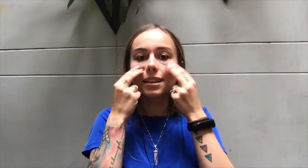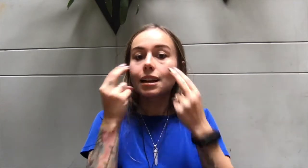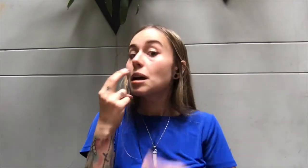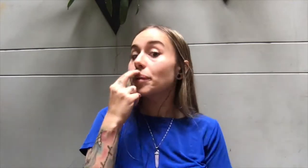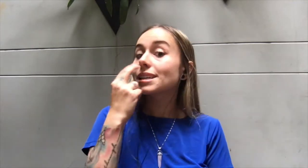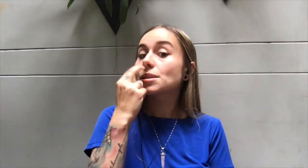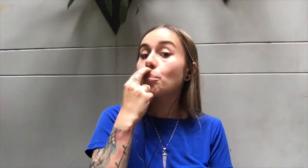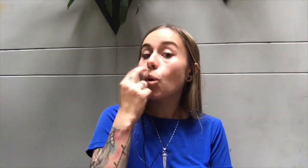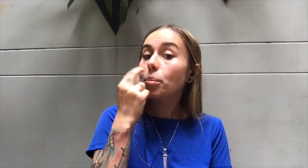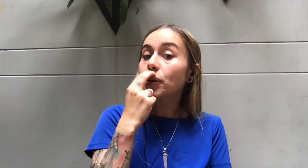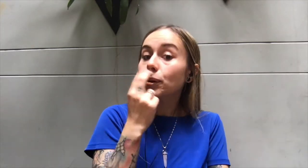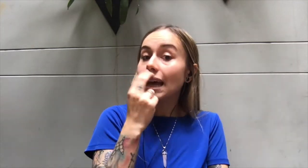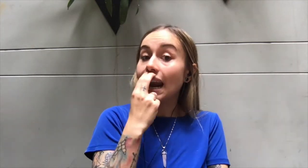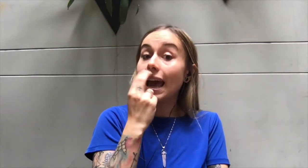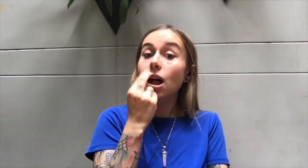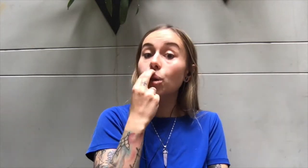Because the more people that I help.